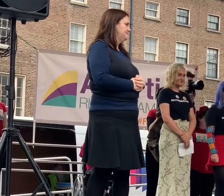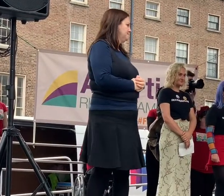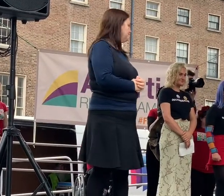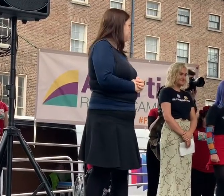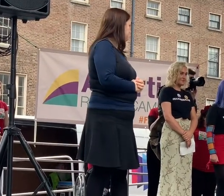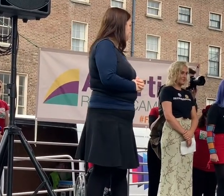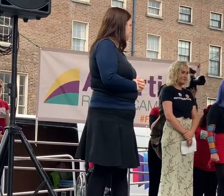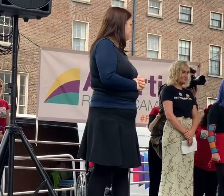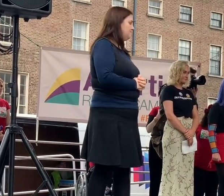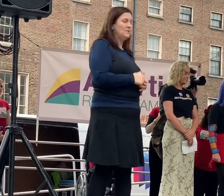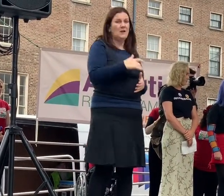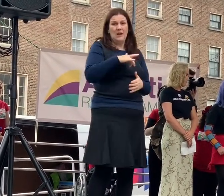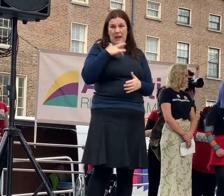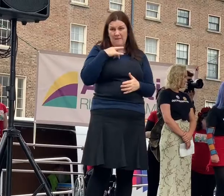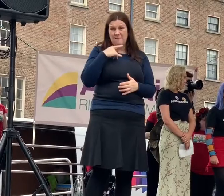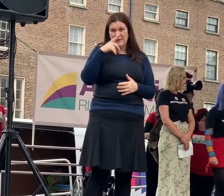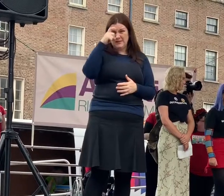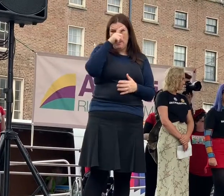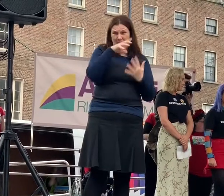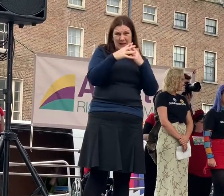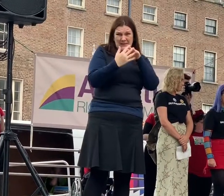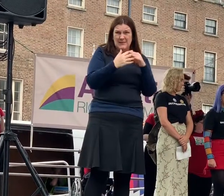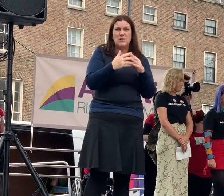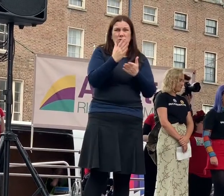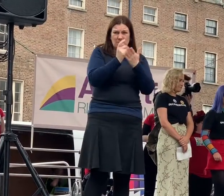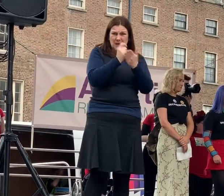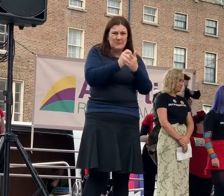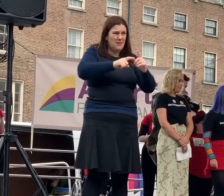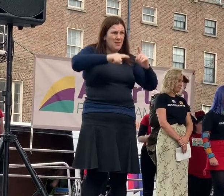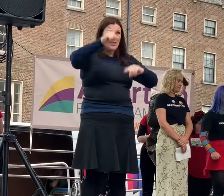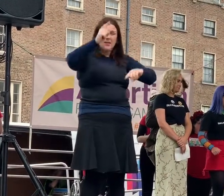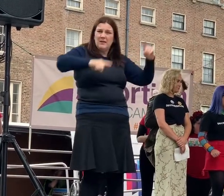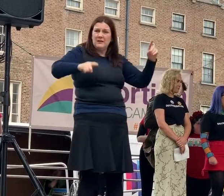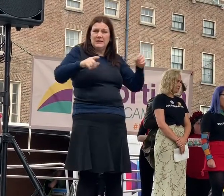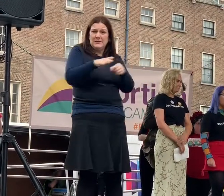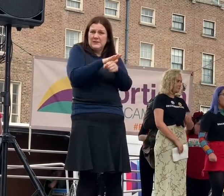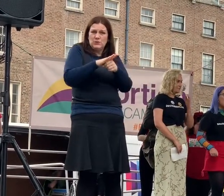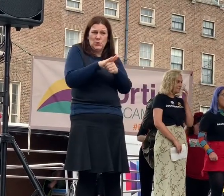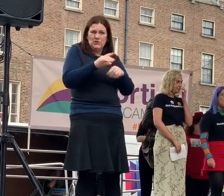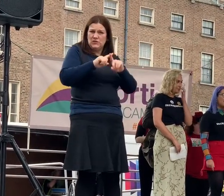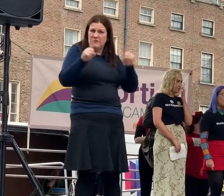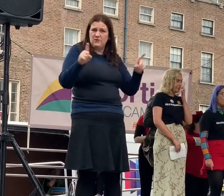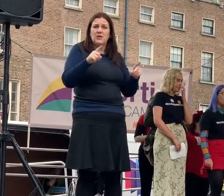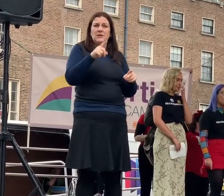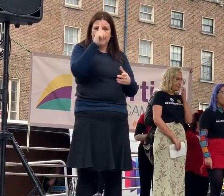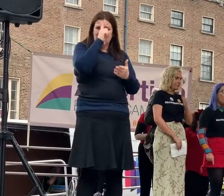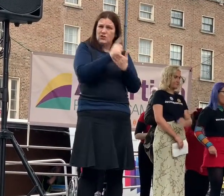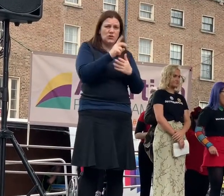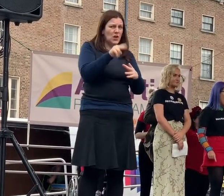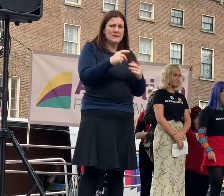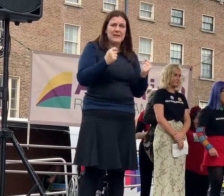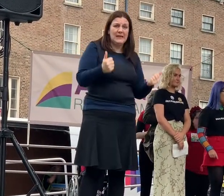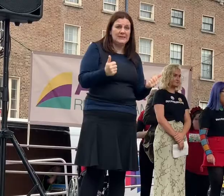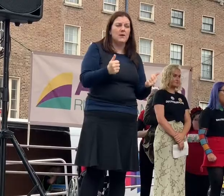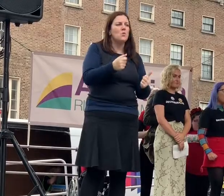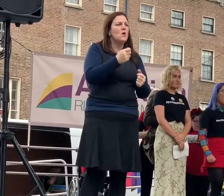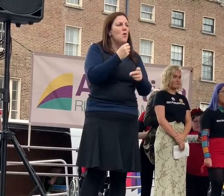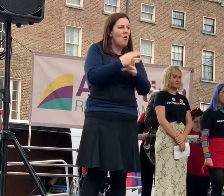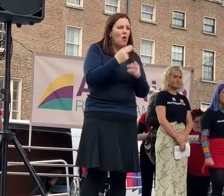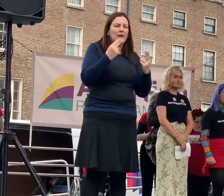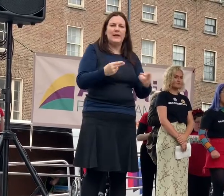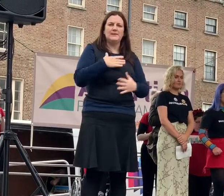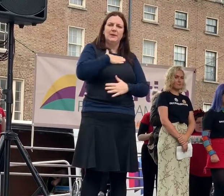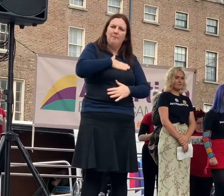Life is complicated, circumstances vary and decisions are not easy. We all need